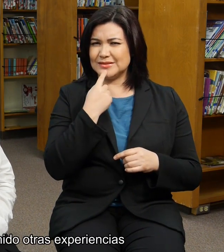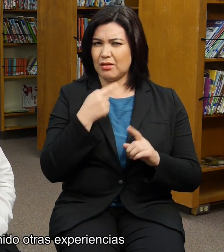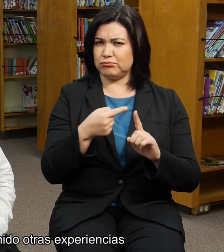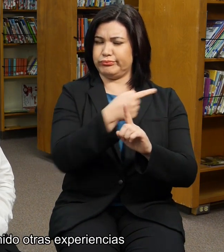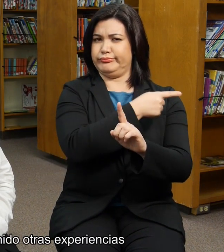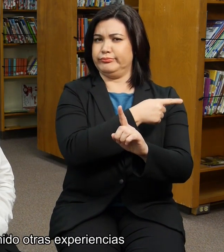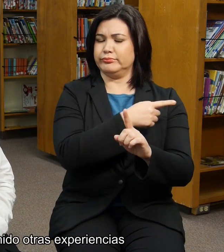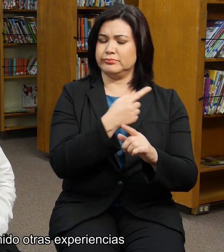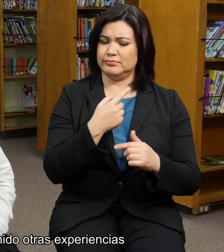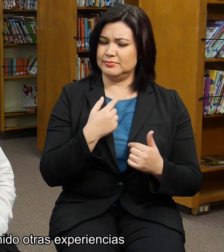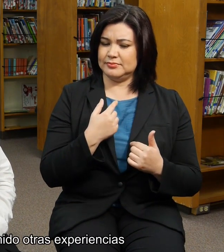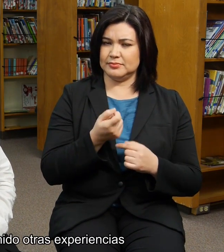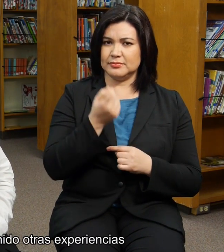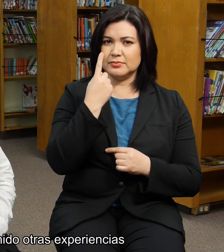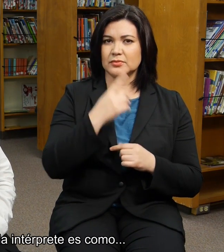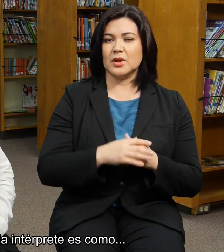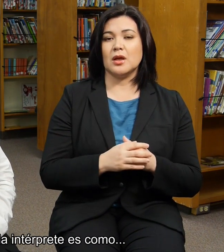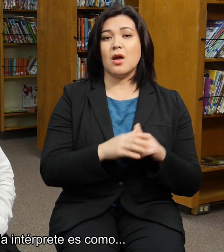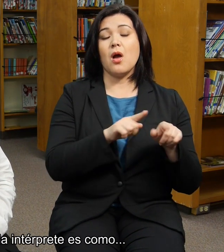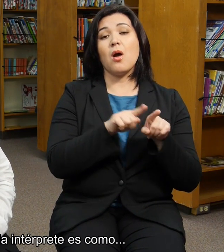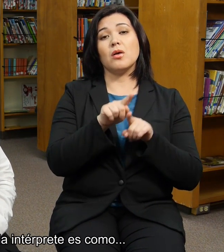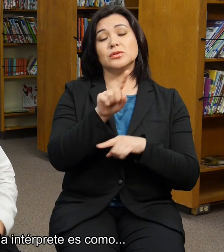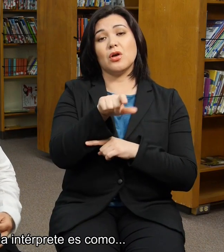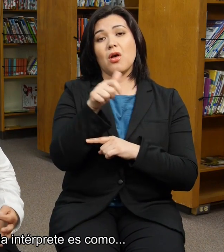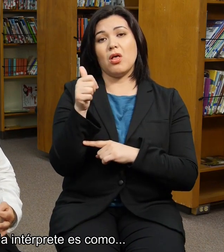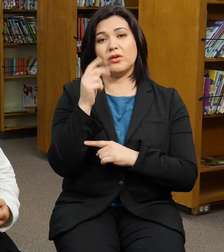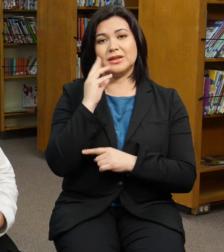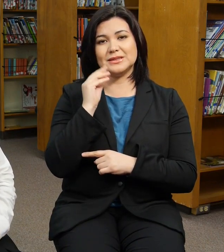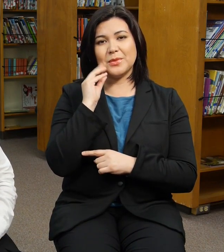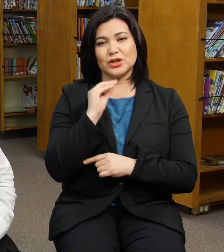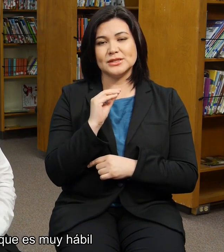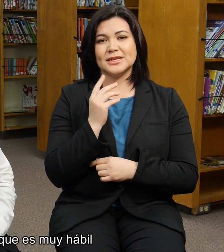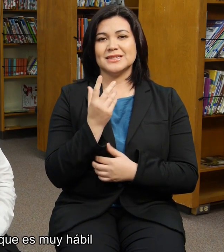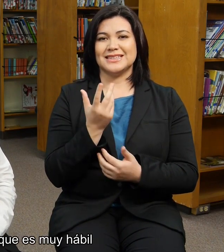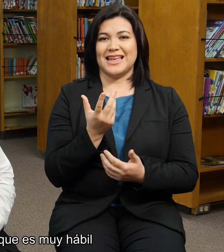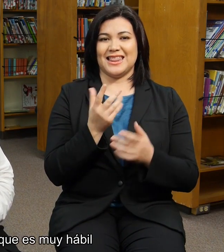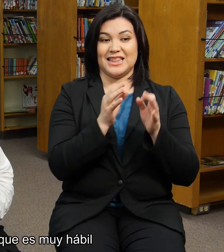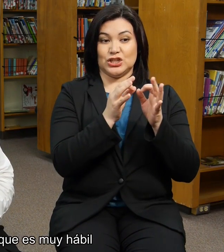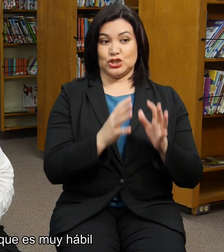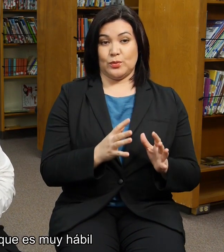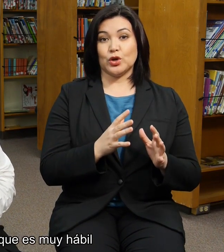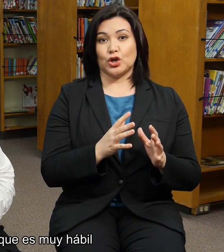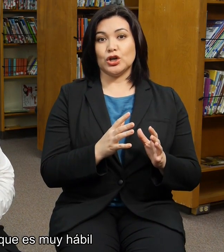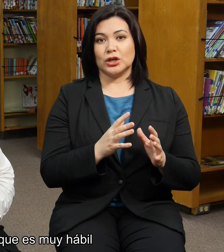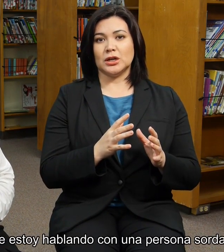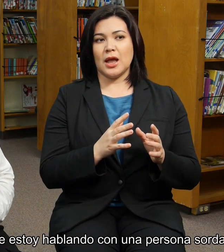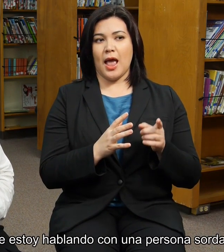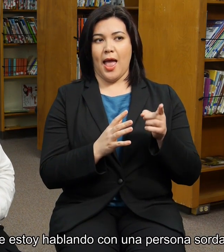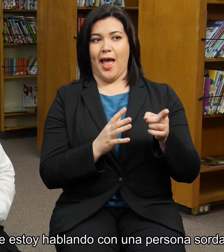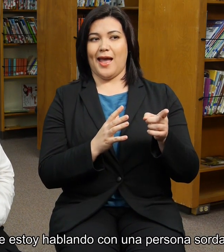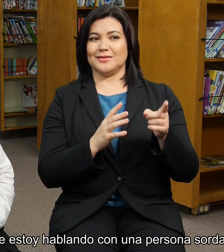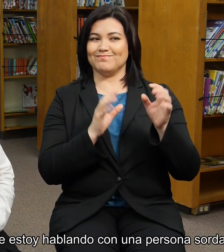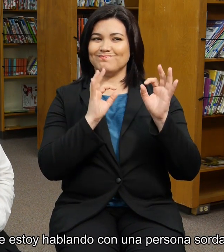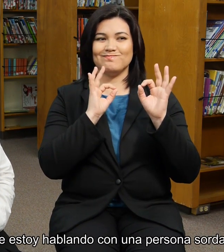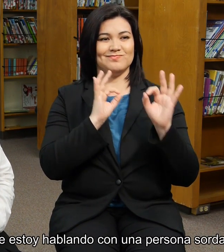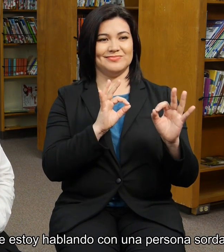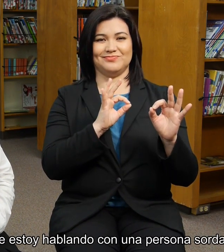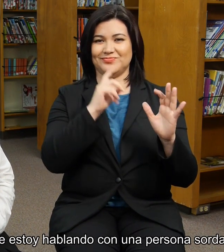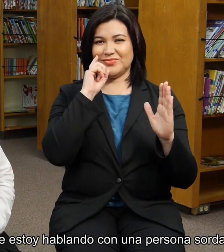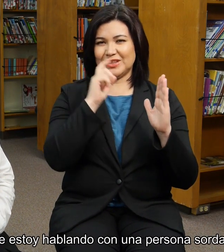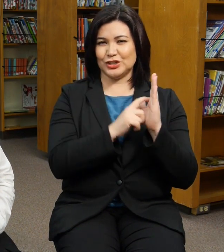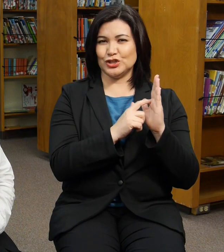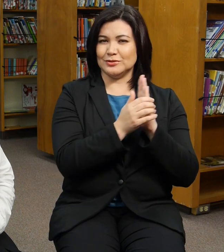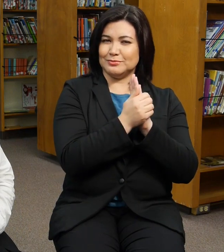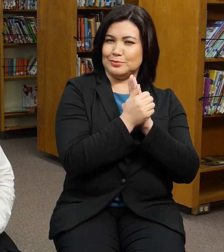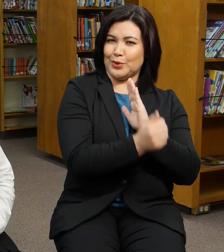other experiences where the interpreter is like, I can tell she's very skilled because I even forget I'm talking to a deaf